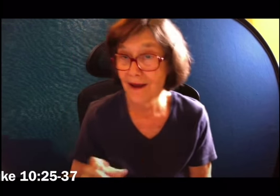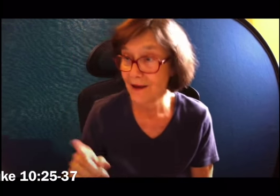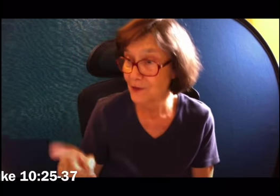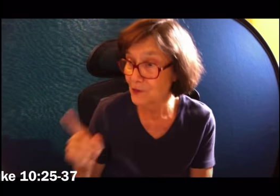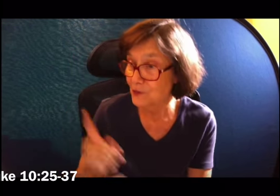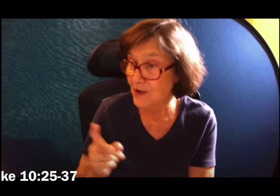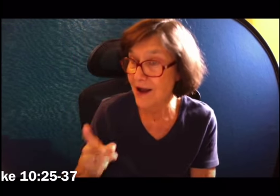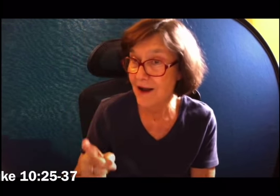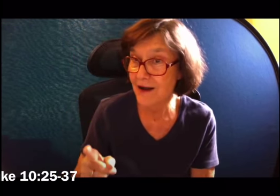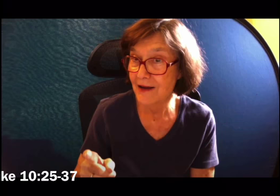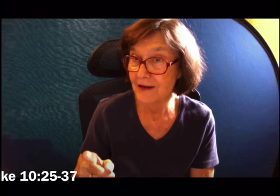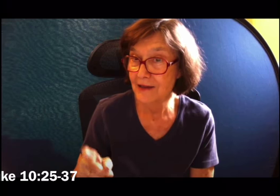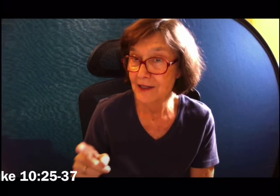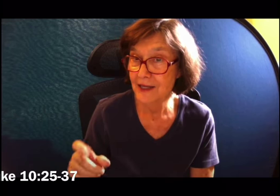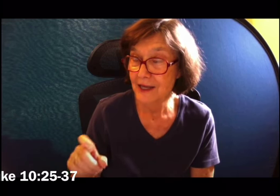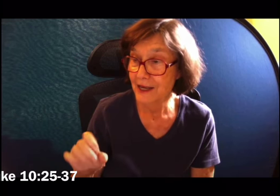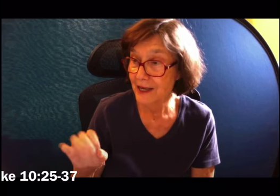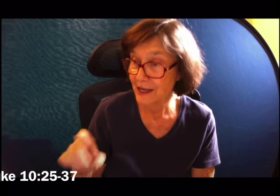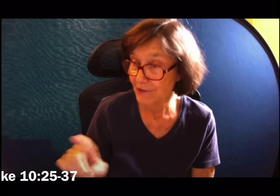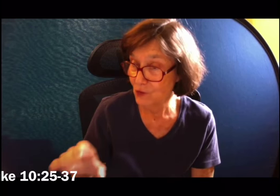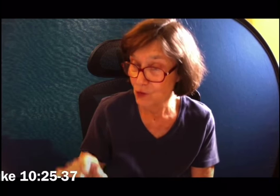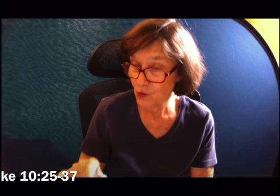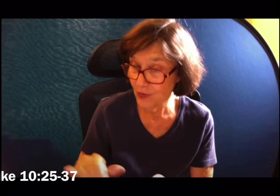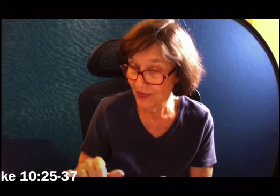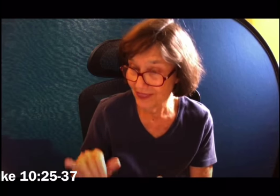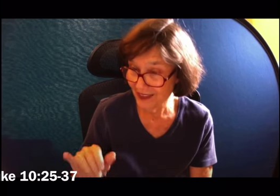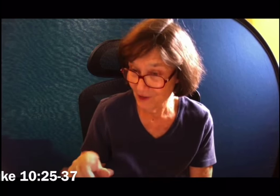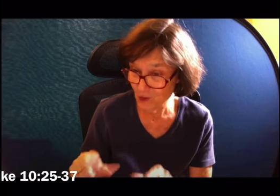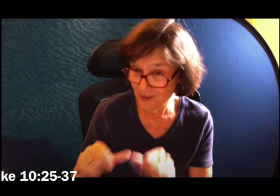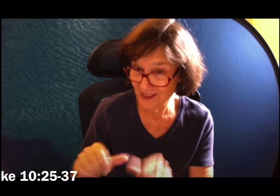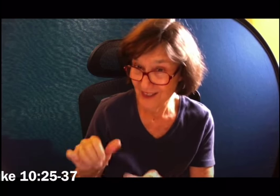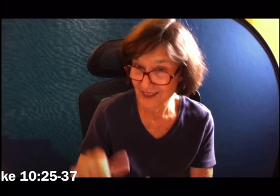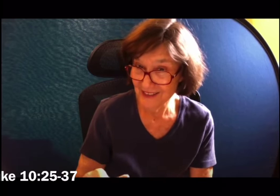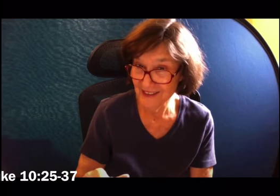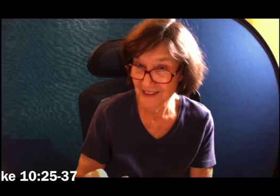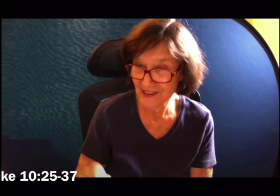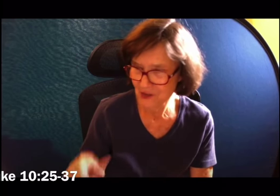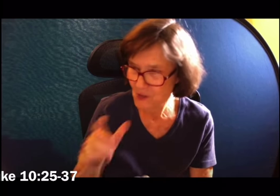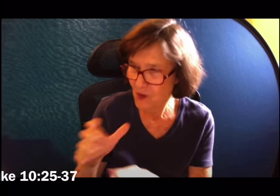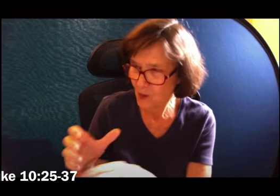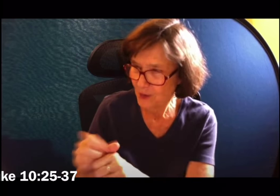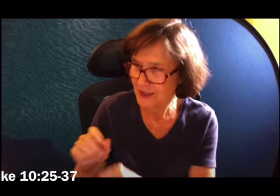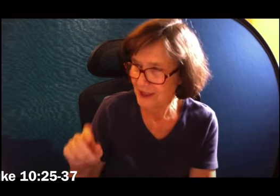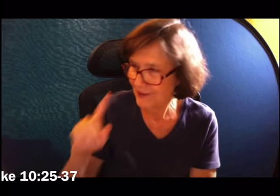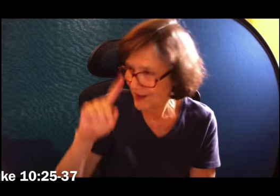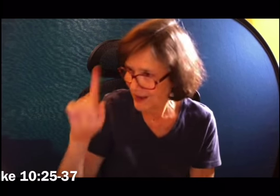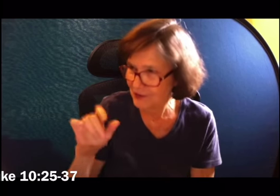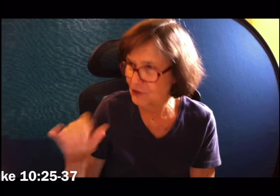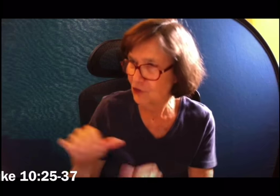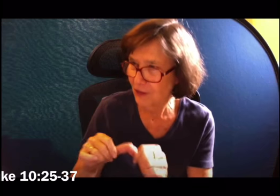He replied to him, you have answered correctly. Do this and you will live.